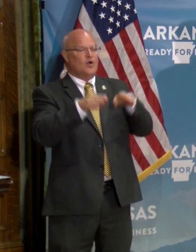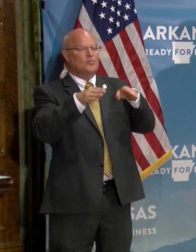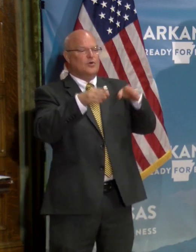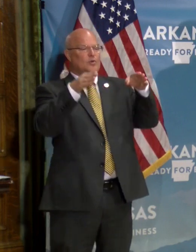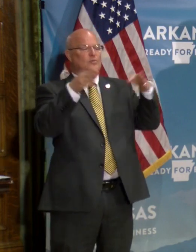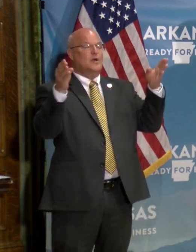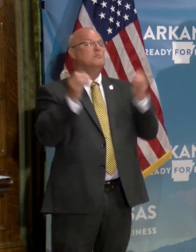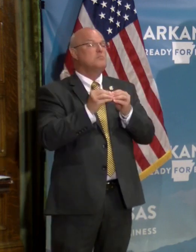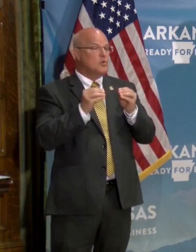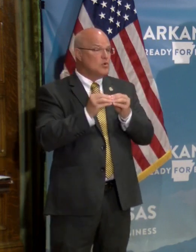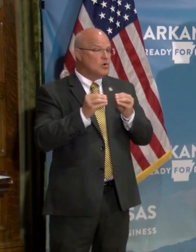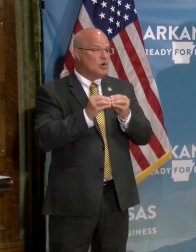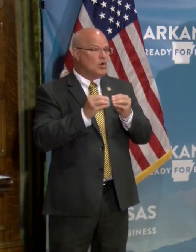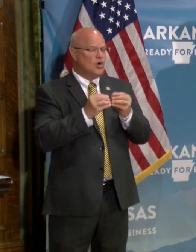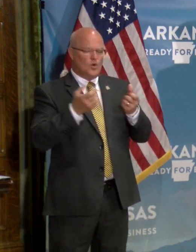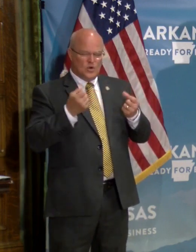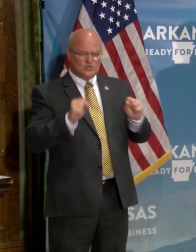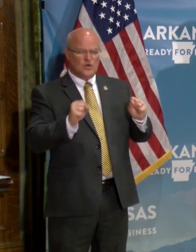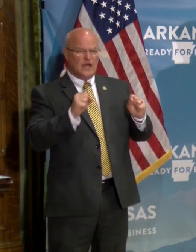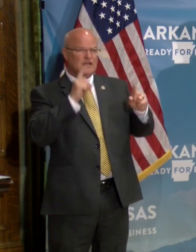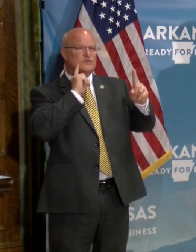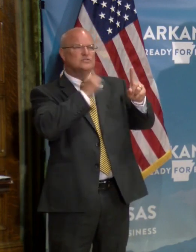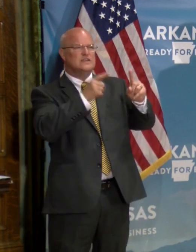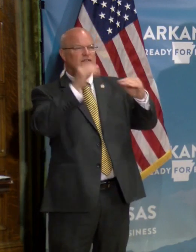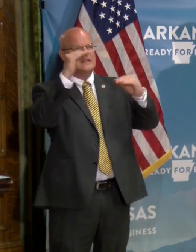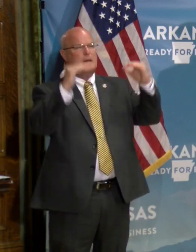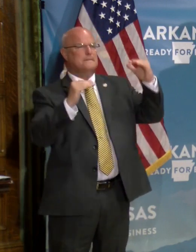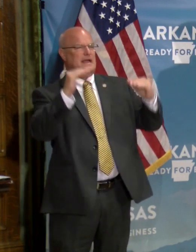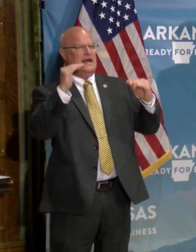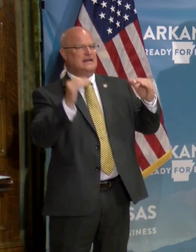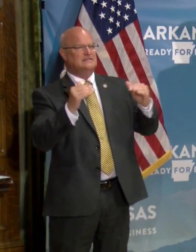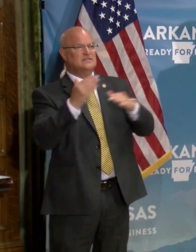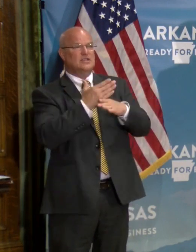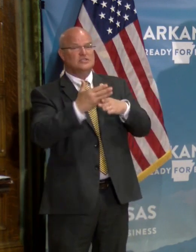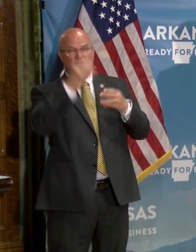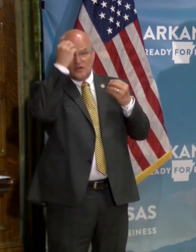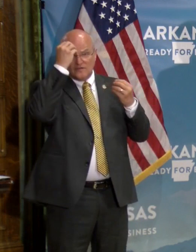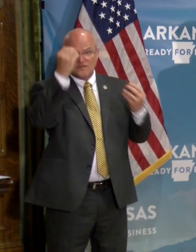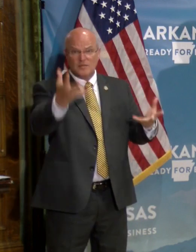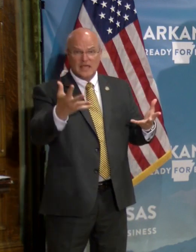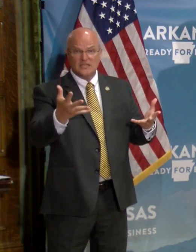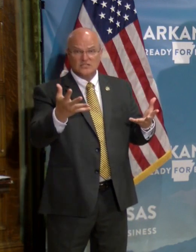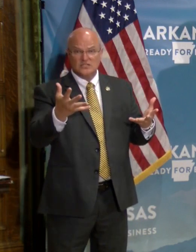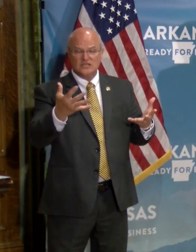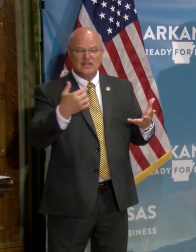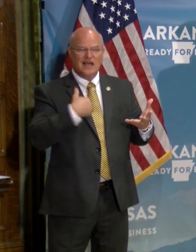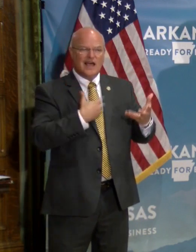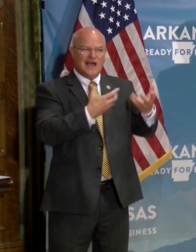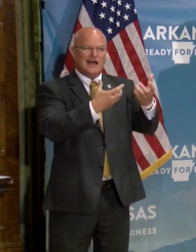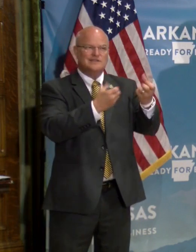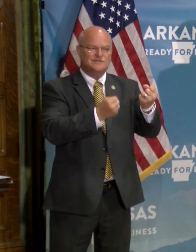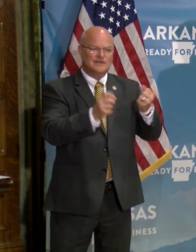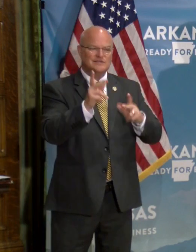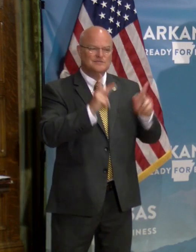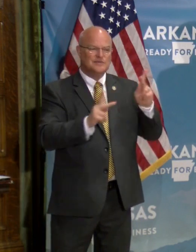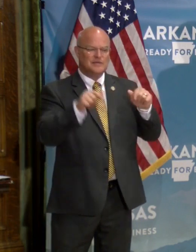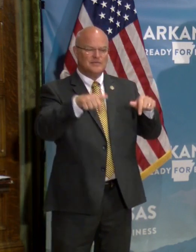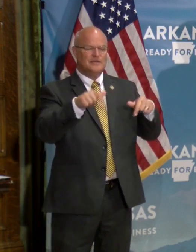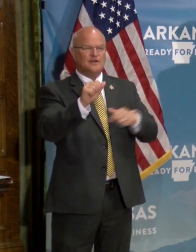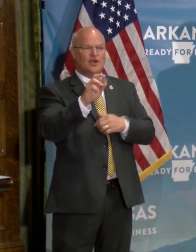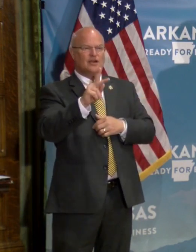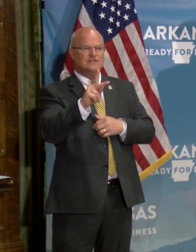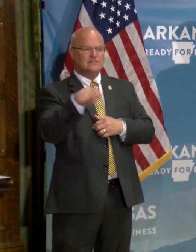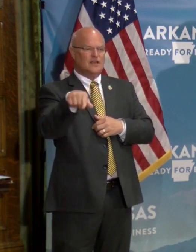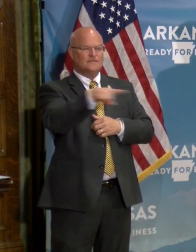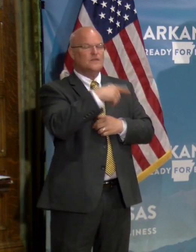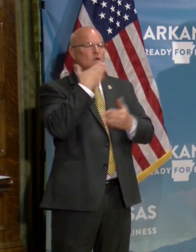of the restrictions. And we're trying to achieve that balance. We're trying to share information. I trust Arkansans with information and